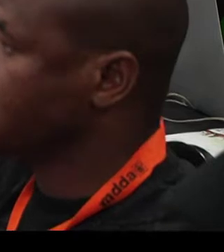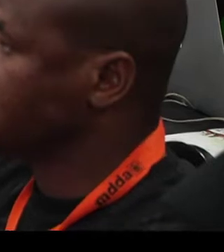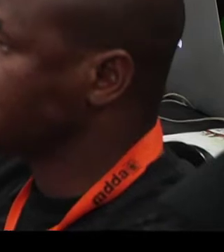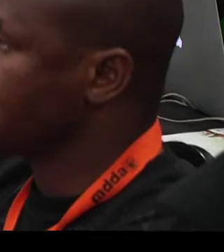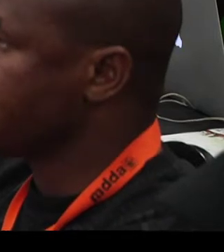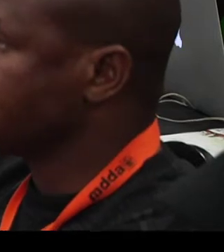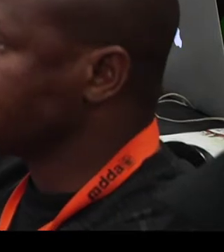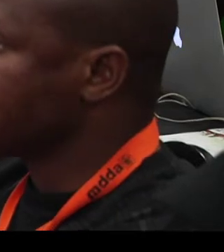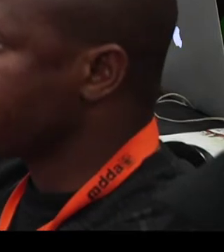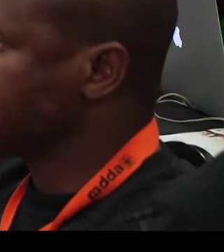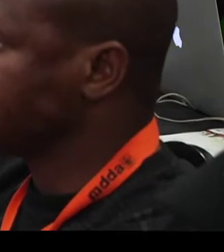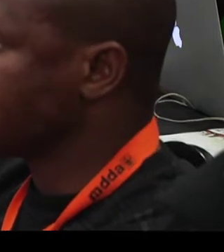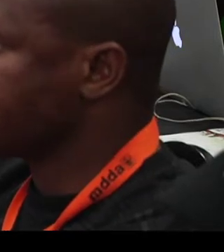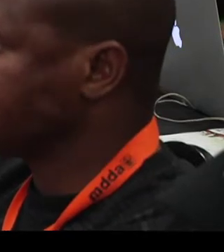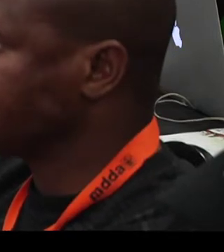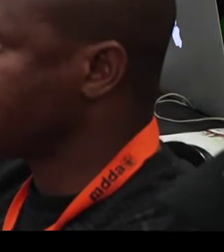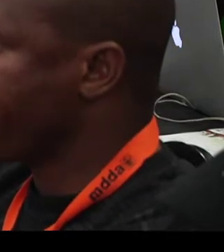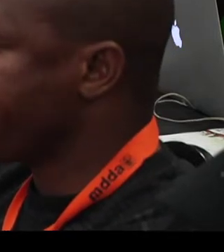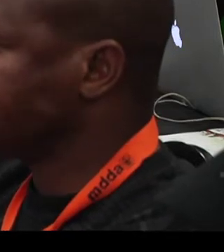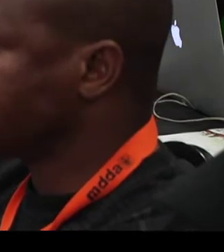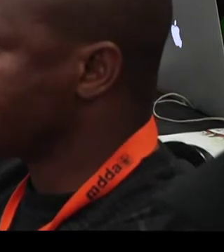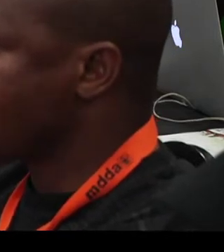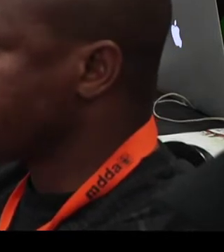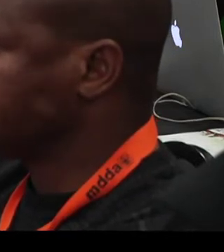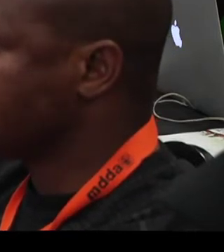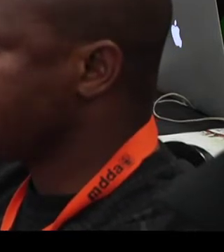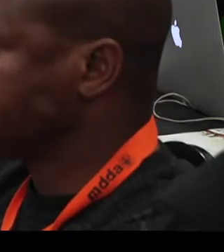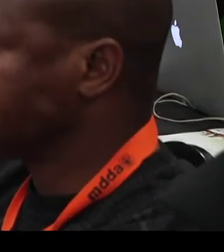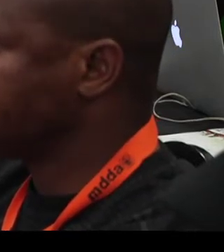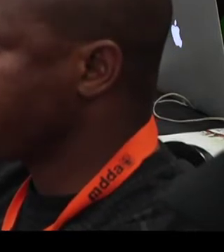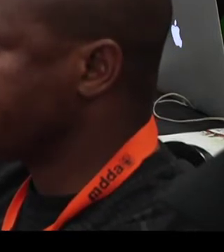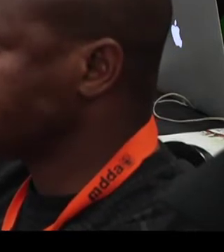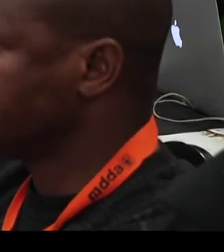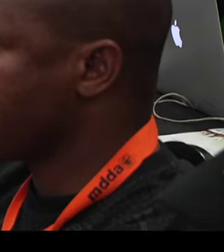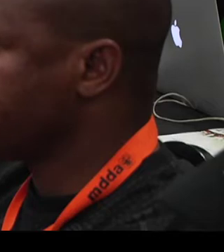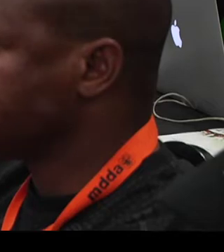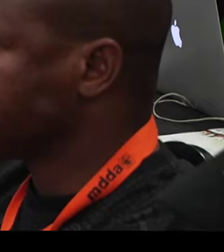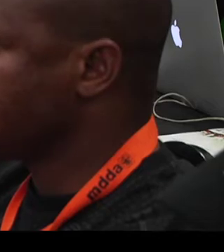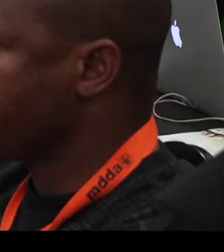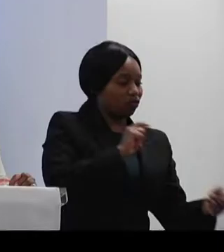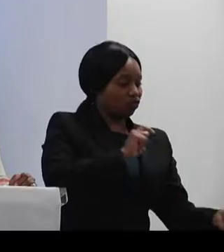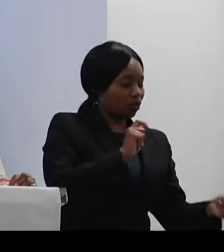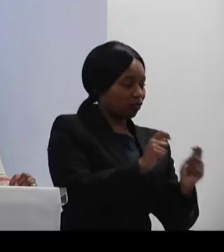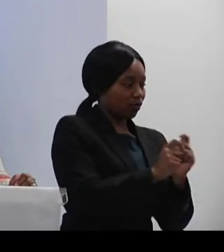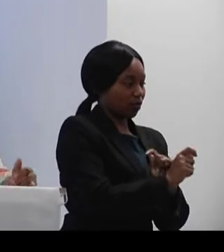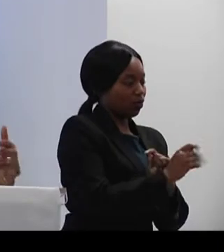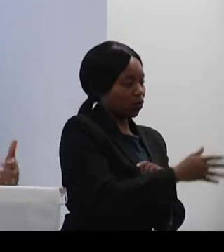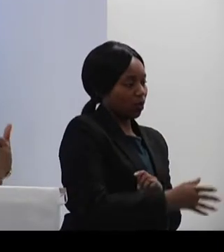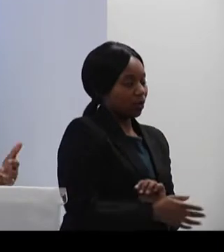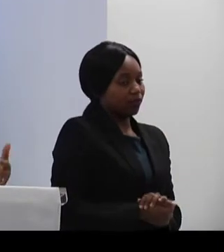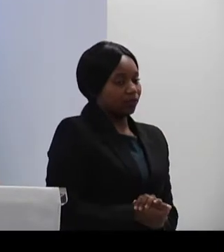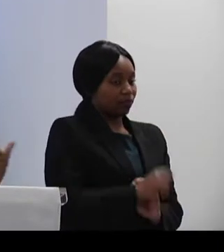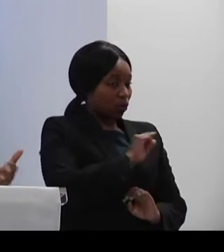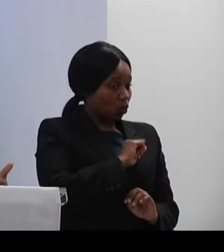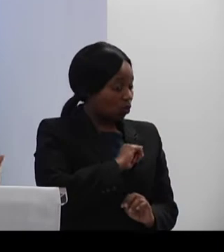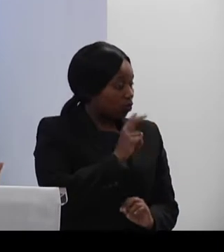in contributing to an equal society, particularly in the sector that is yet to be transformed. Because